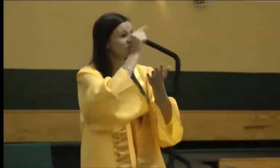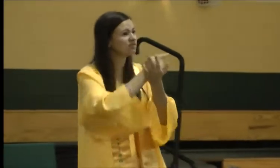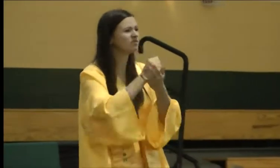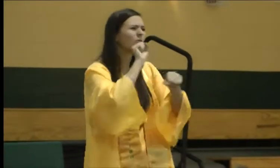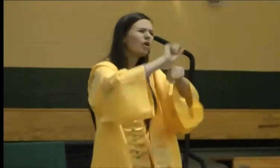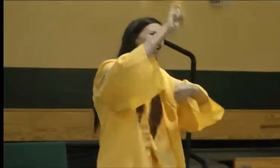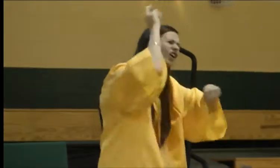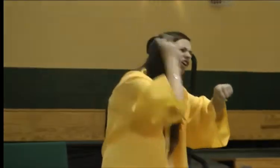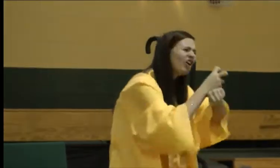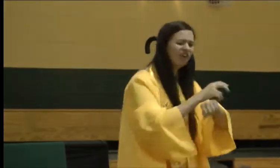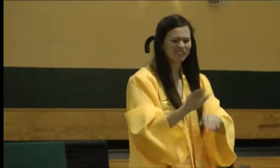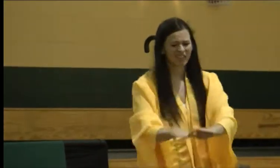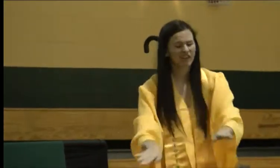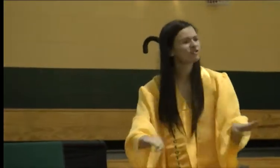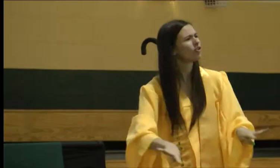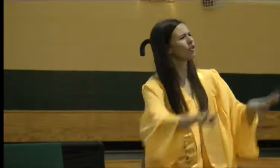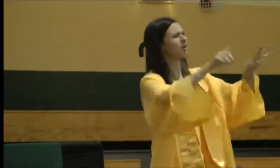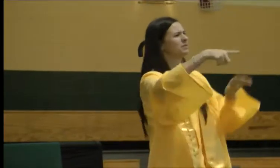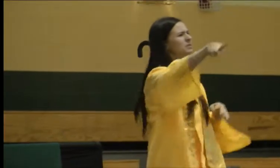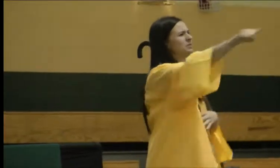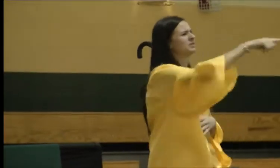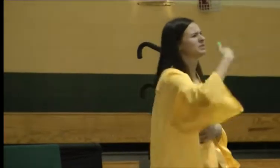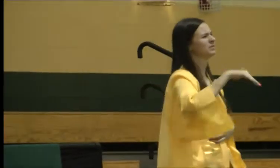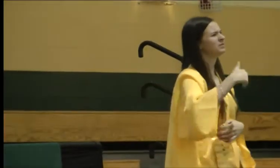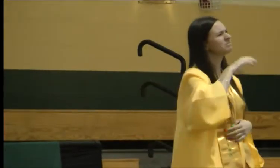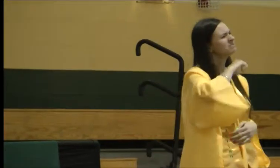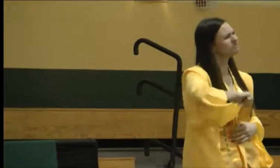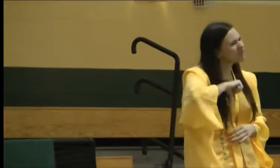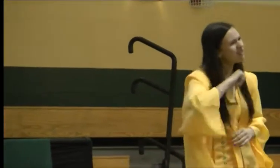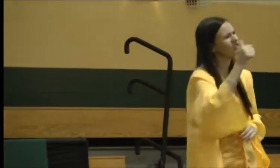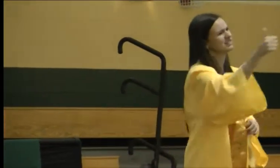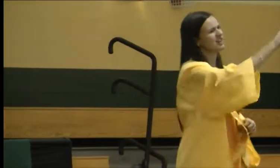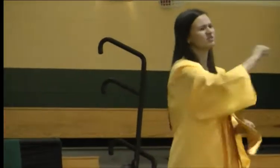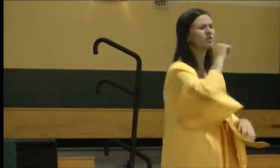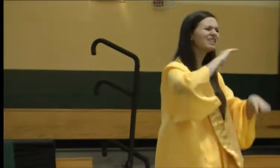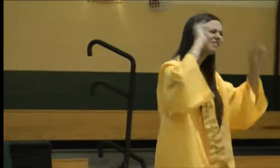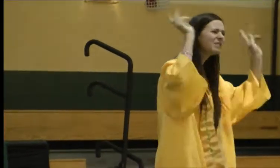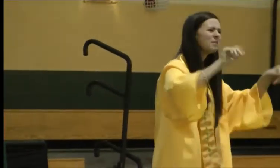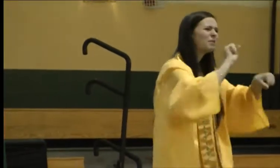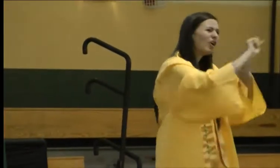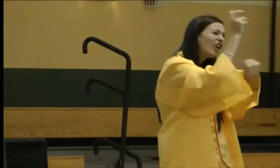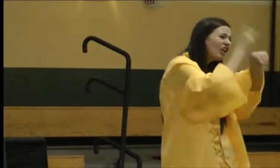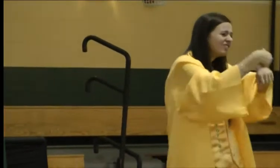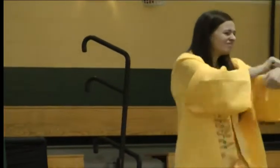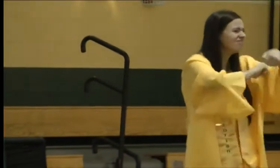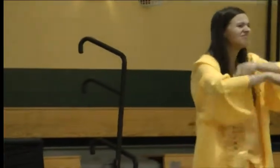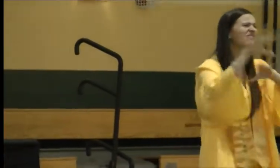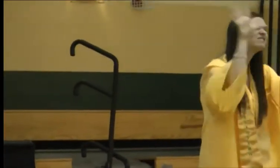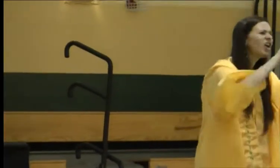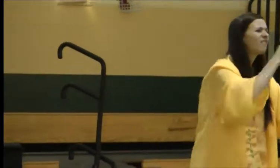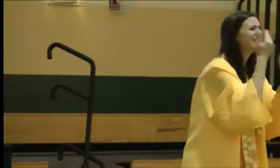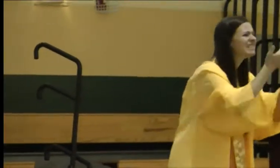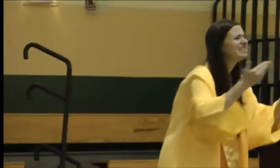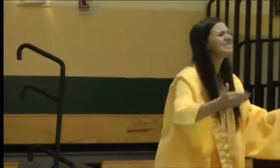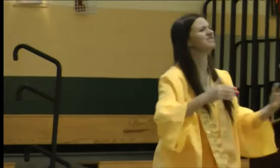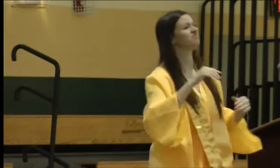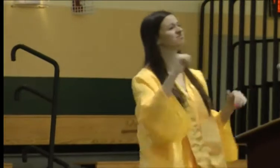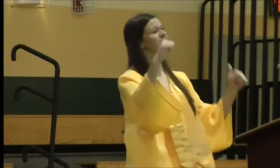remaining here at GSD and haven't graduated yet, work hard. Be proud of yourselves. Don't give up. Be